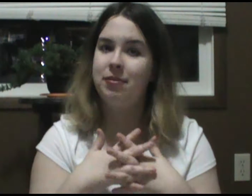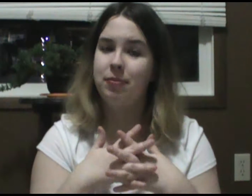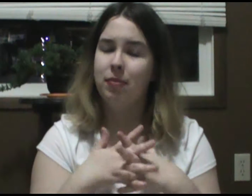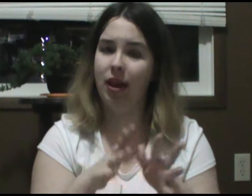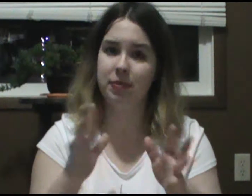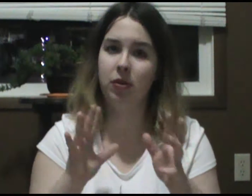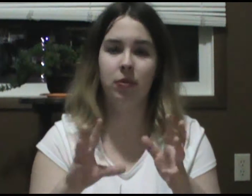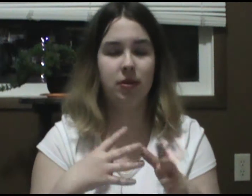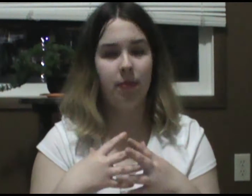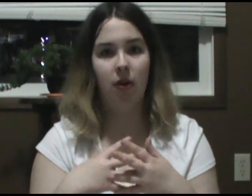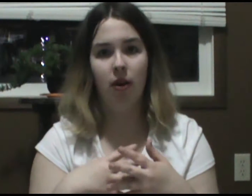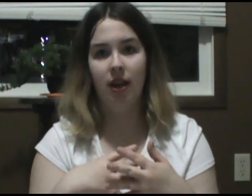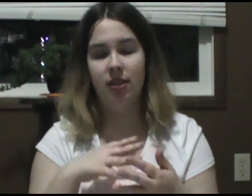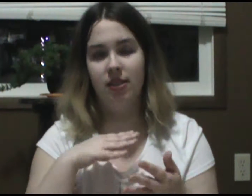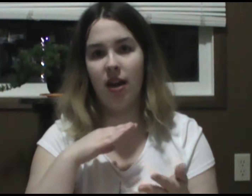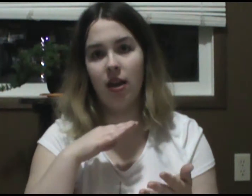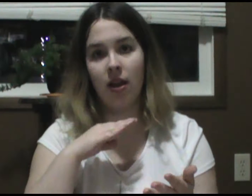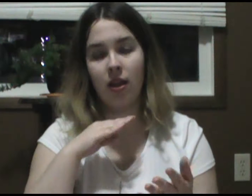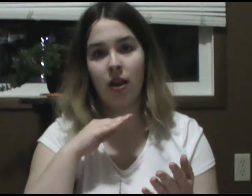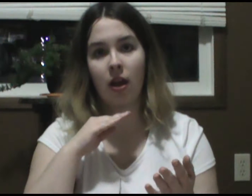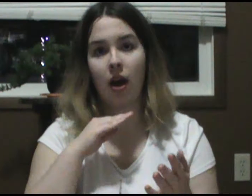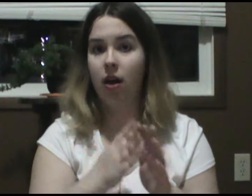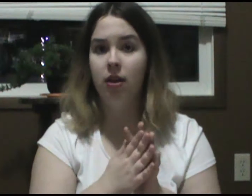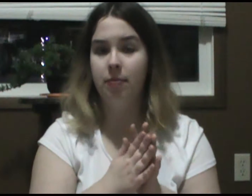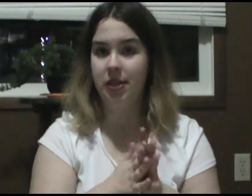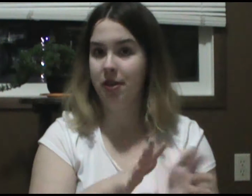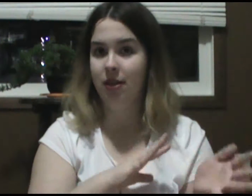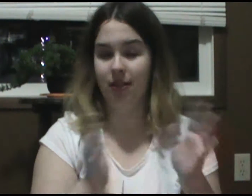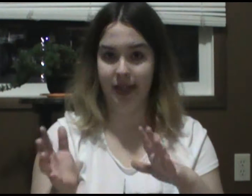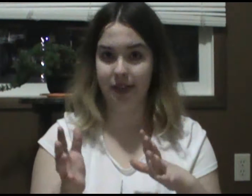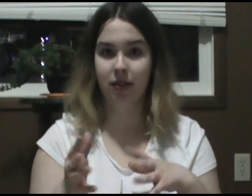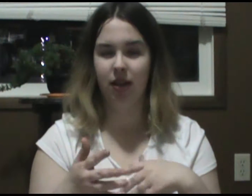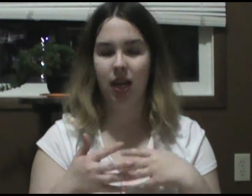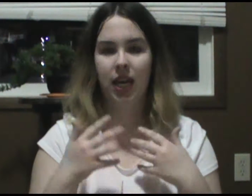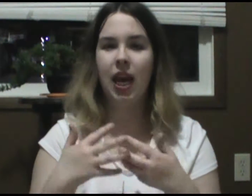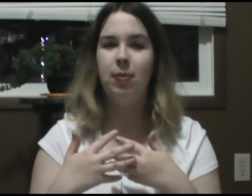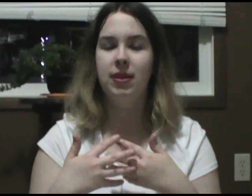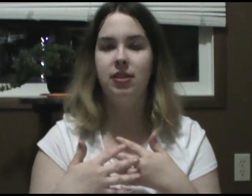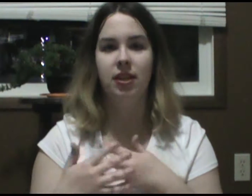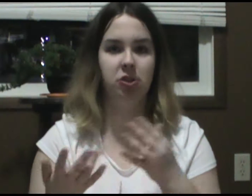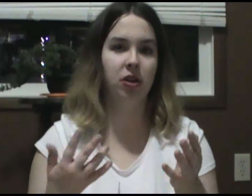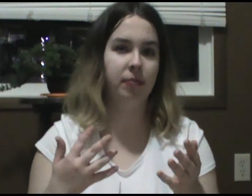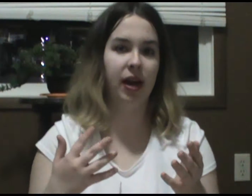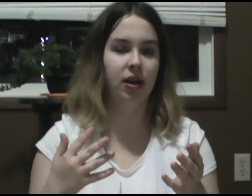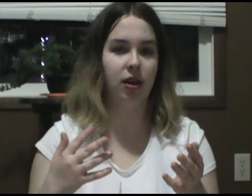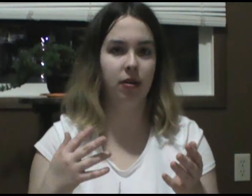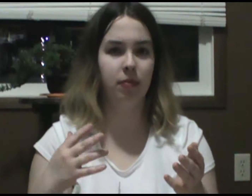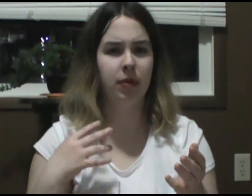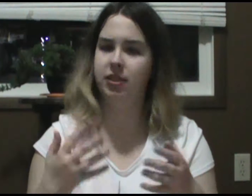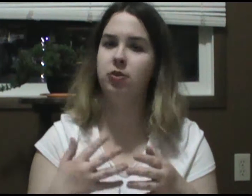episode was about is that on a mission in the desert, Cave is injured by a piece of